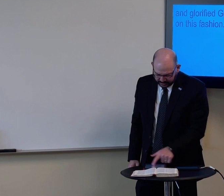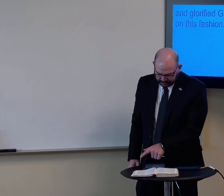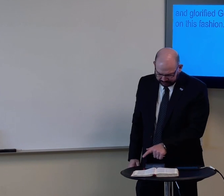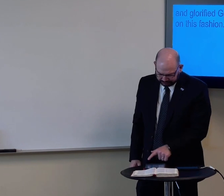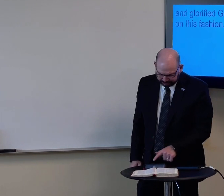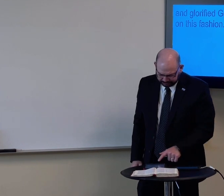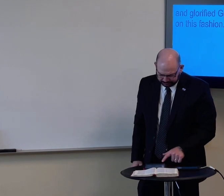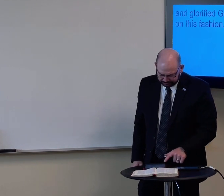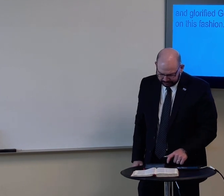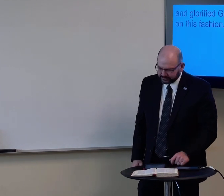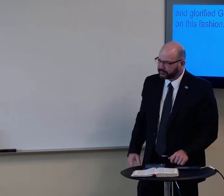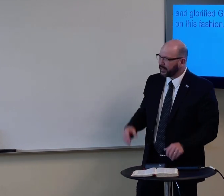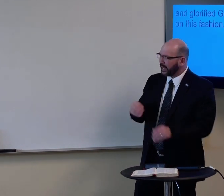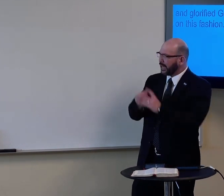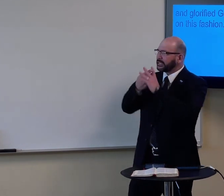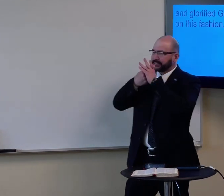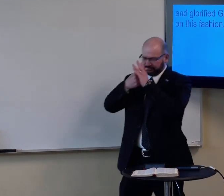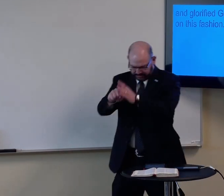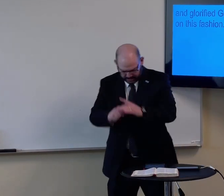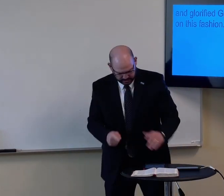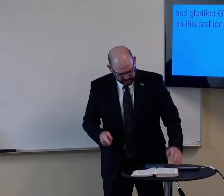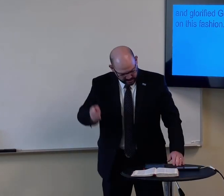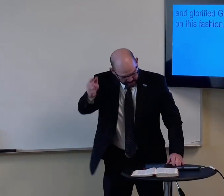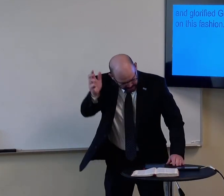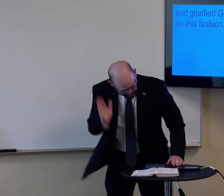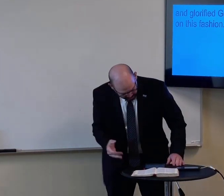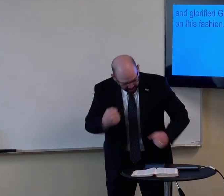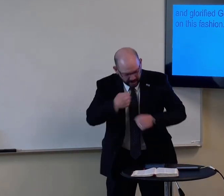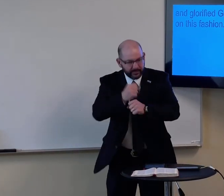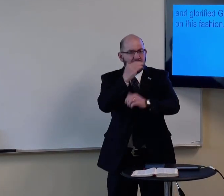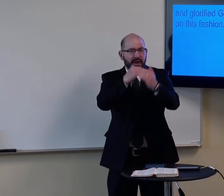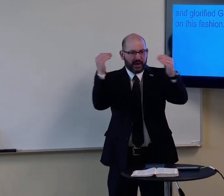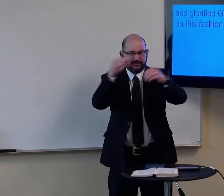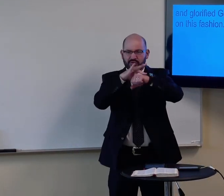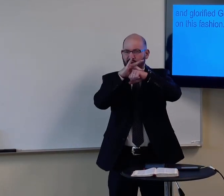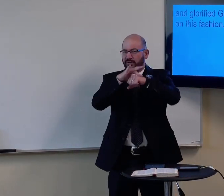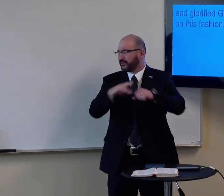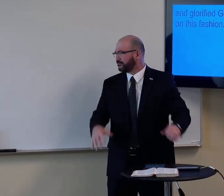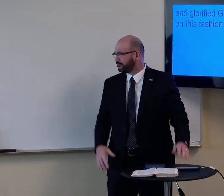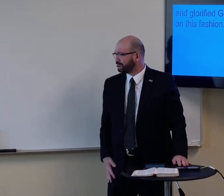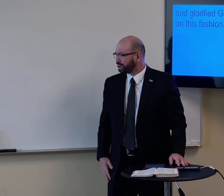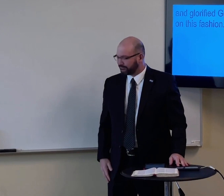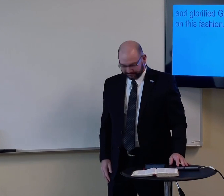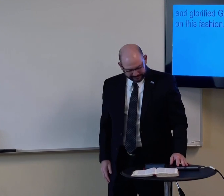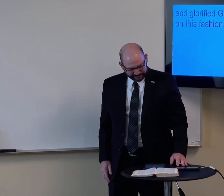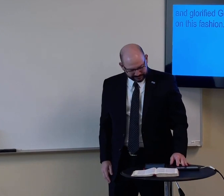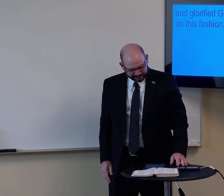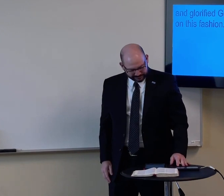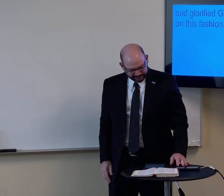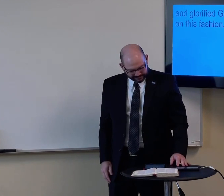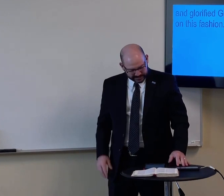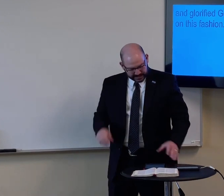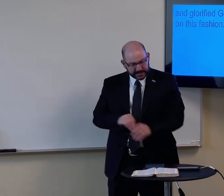Okay, they were, I think we're right there. That's okay. So, God made heaven and earth.